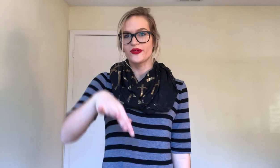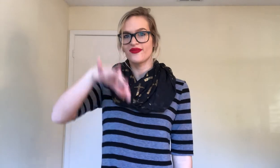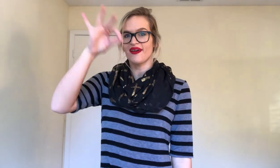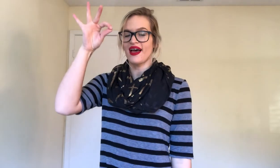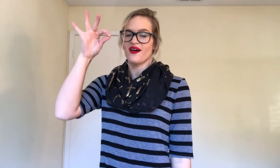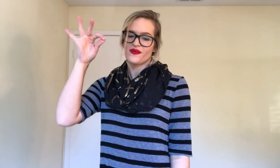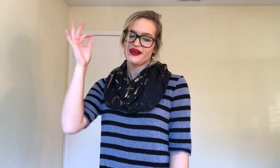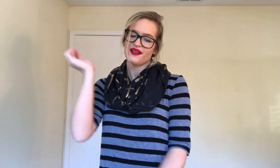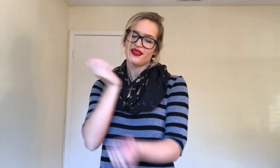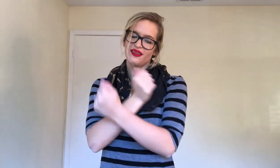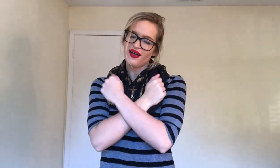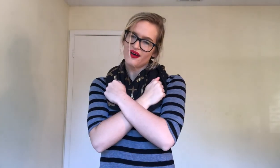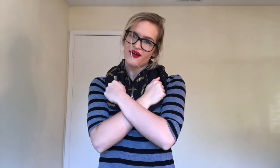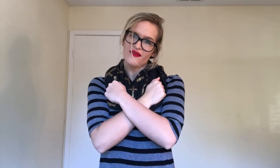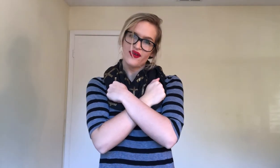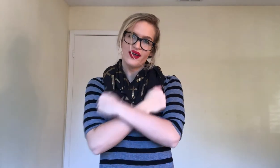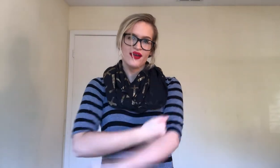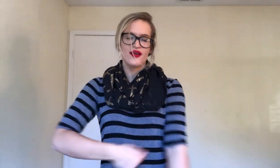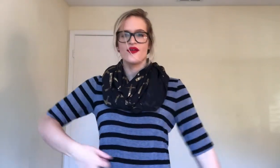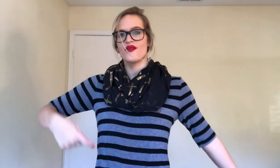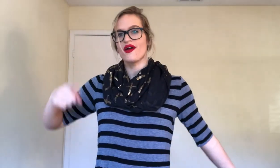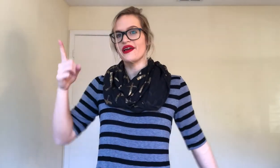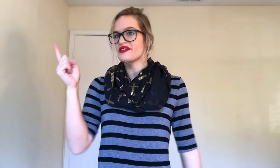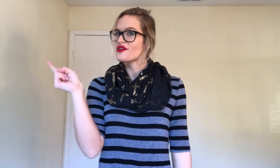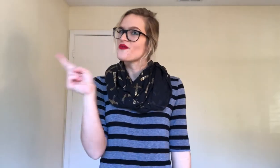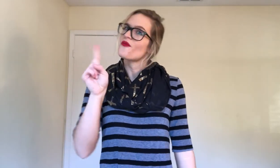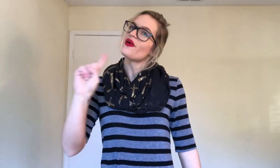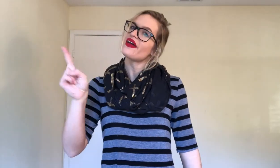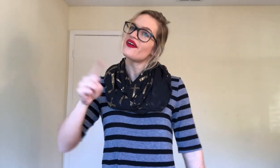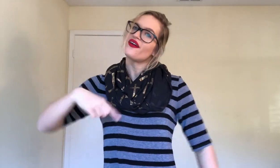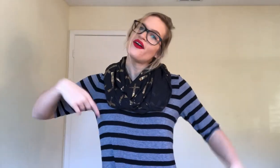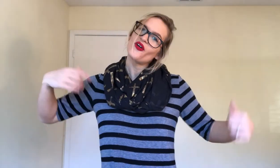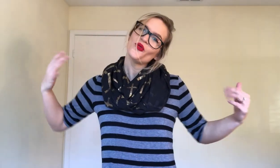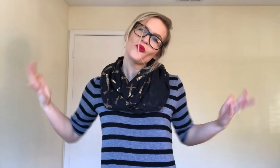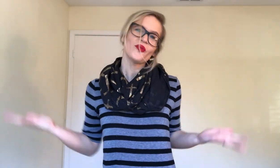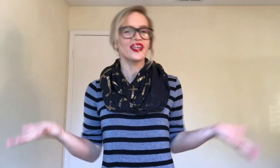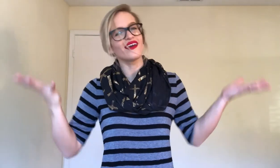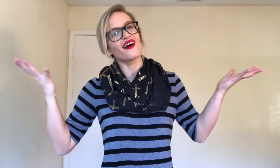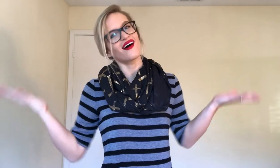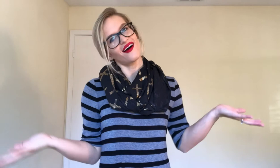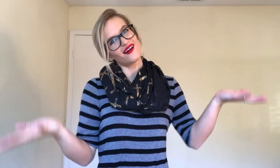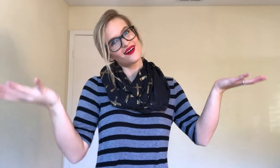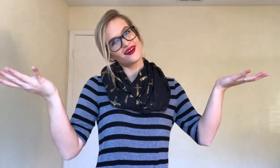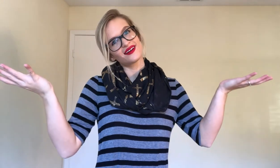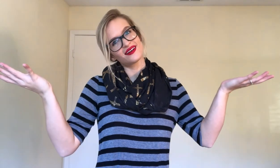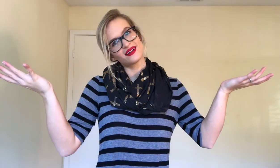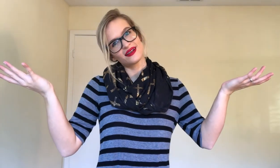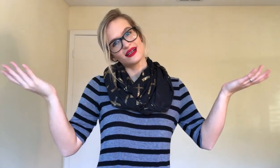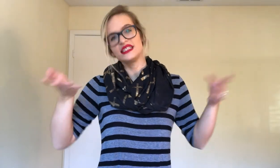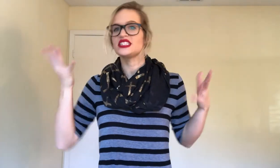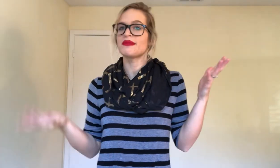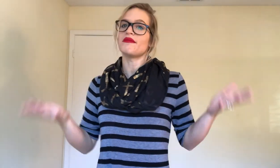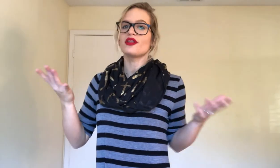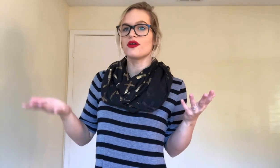Found. Love. Right. Where. We. Are. Just. Maybe though.